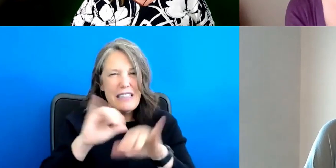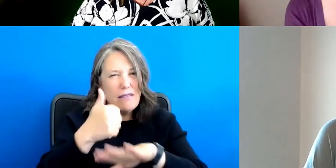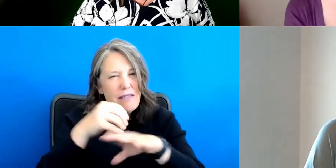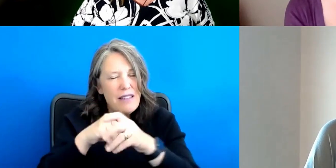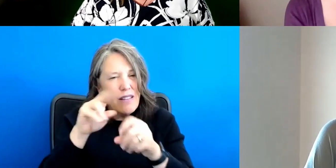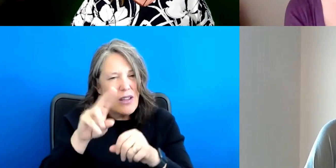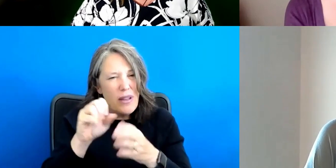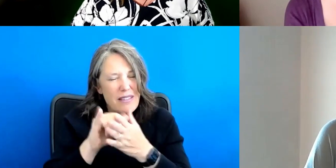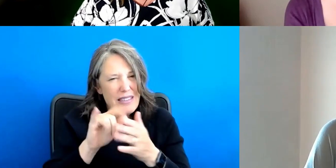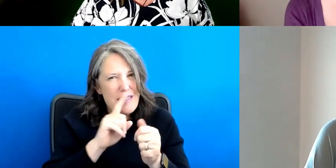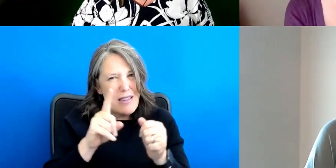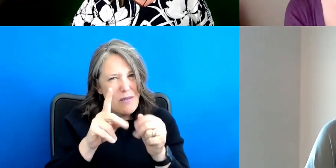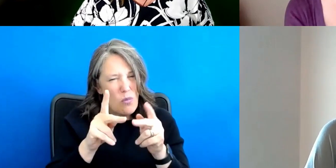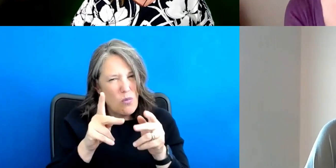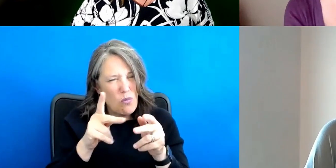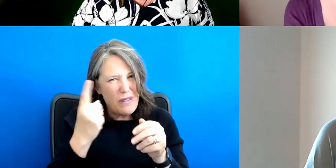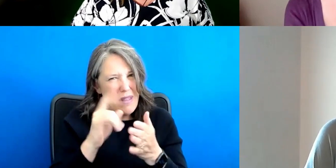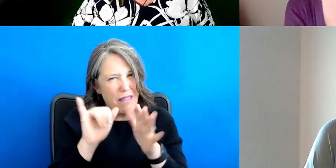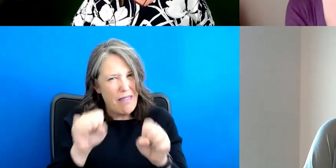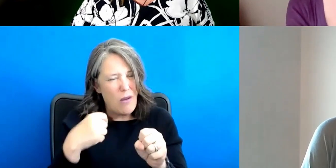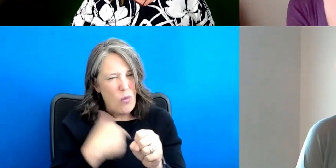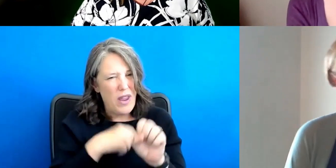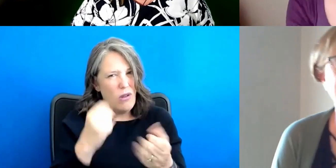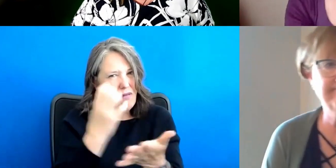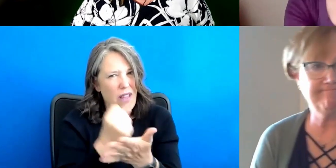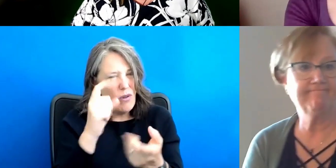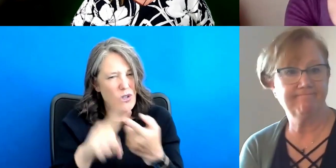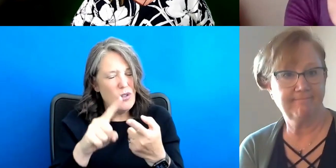this is a mechanism that can be leveraged to advanced inclusion?